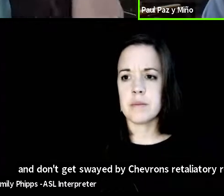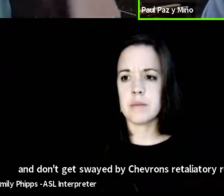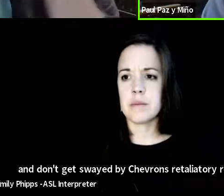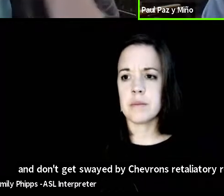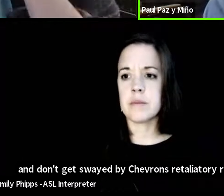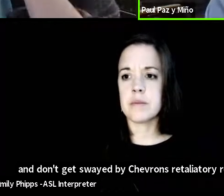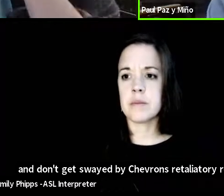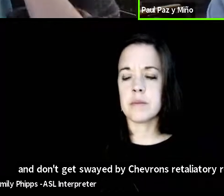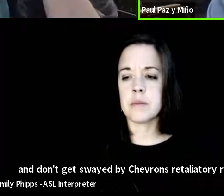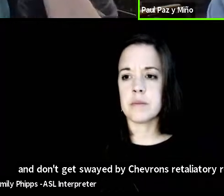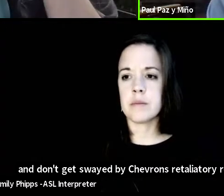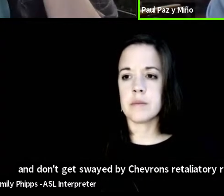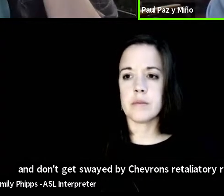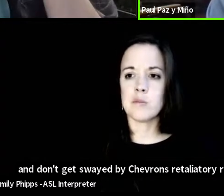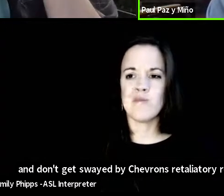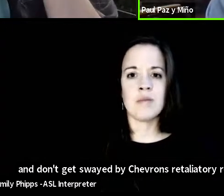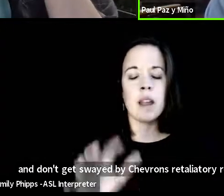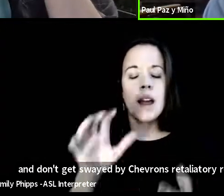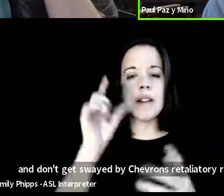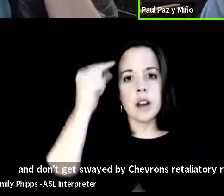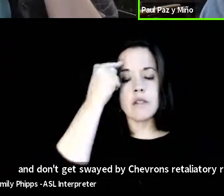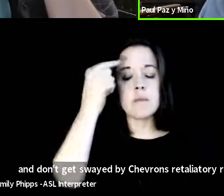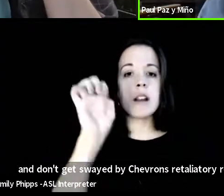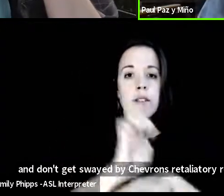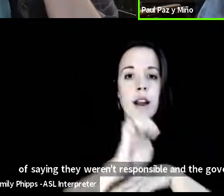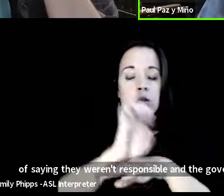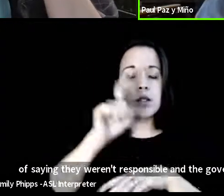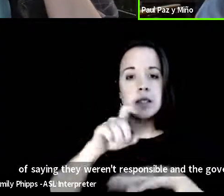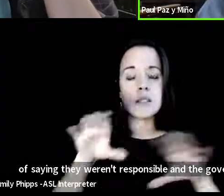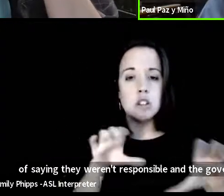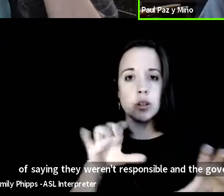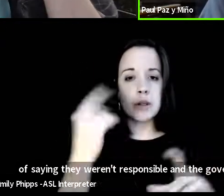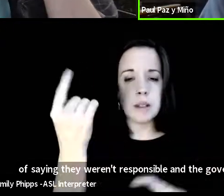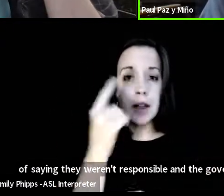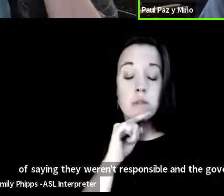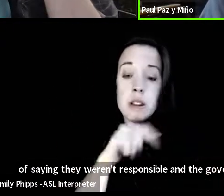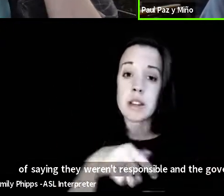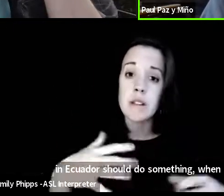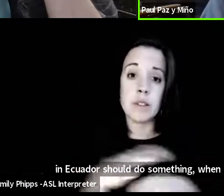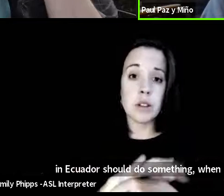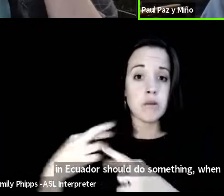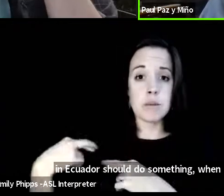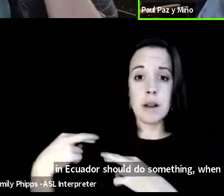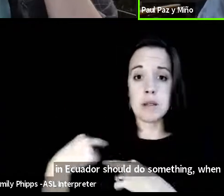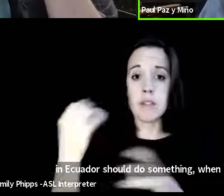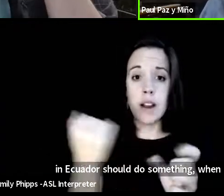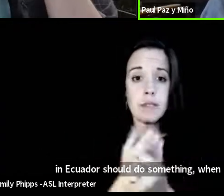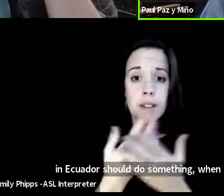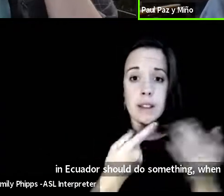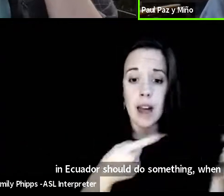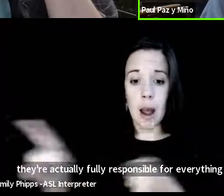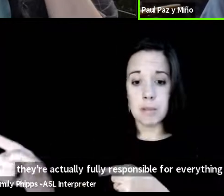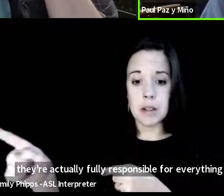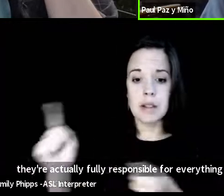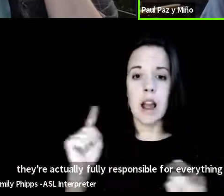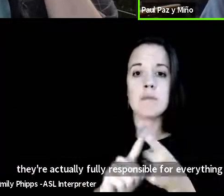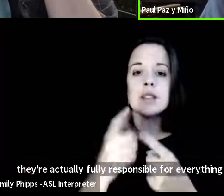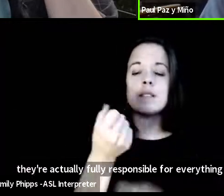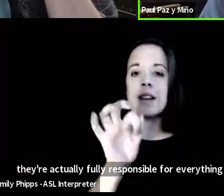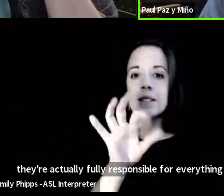weren't responsible and the government of ecuador should do something when they're actually fully responsible for everything that happened up to 1992